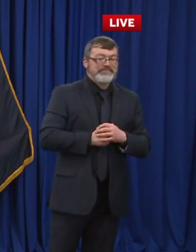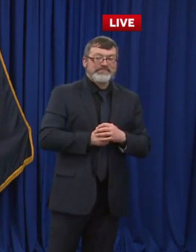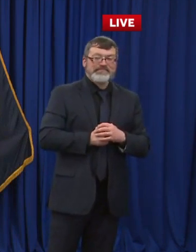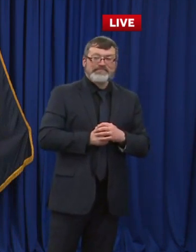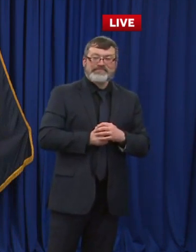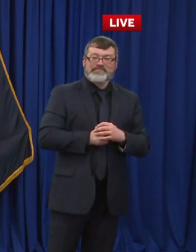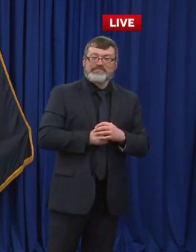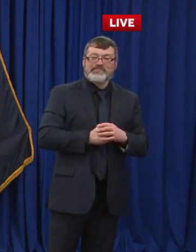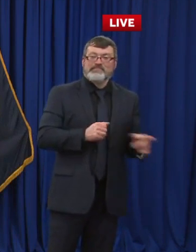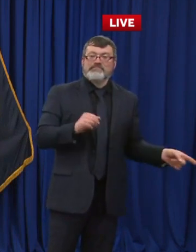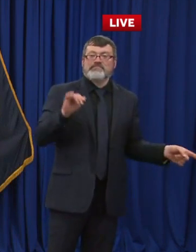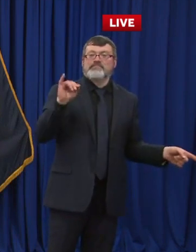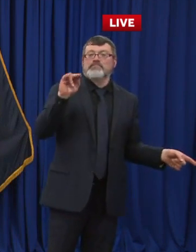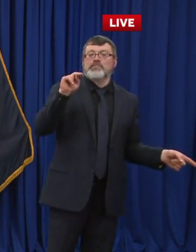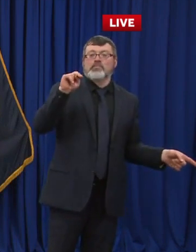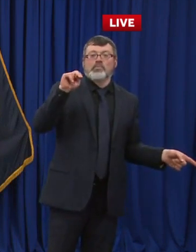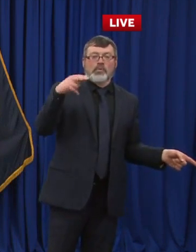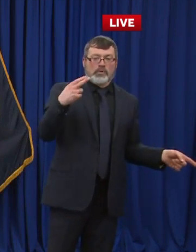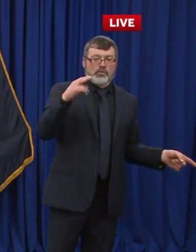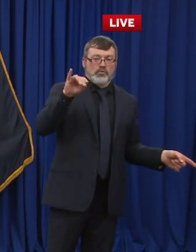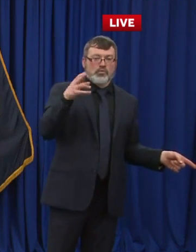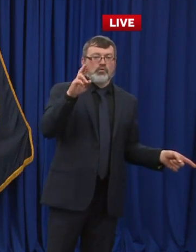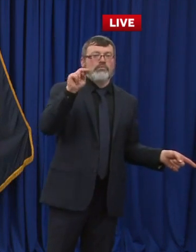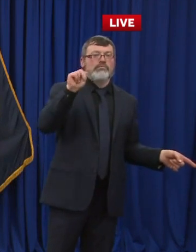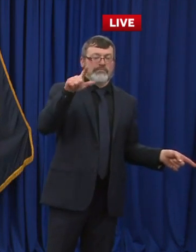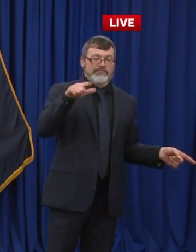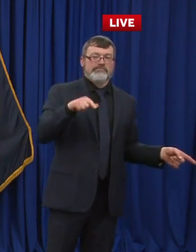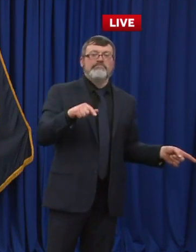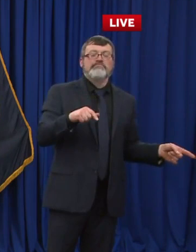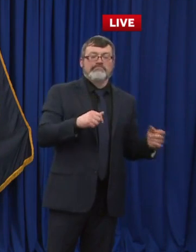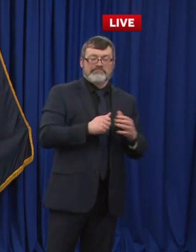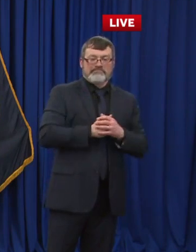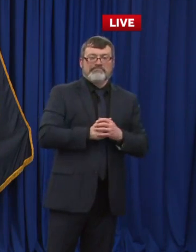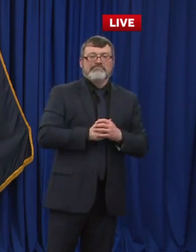Graham at the New Hampshire Journal. Michael, please go ahead and do a question.